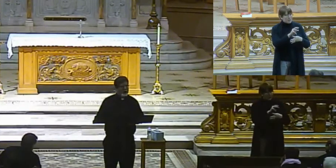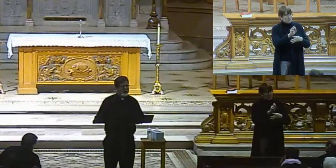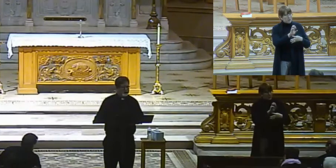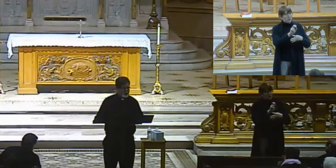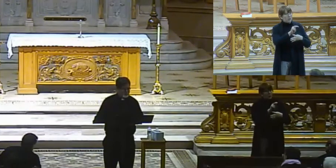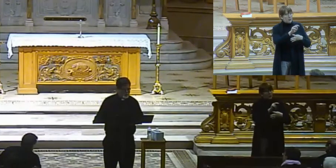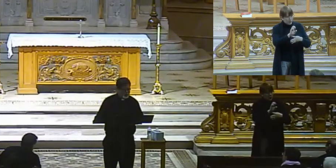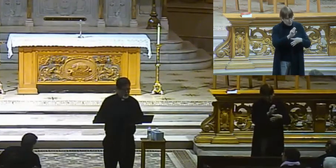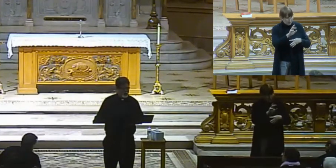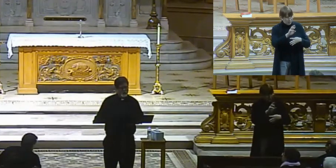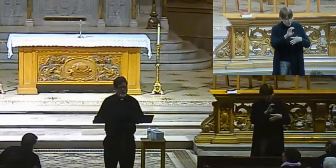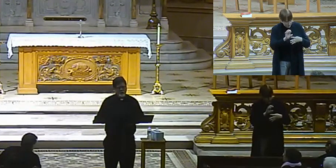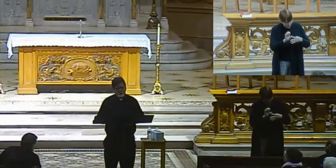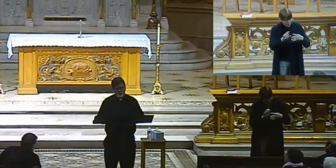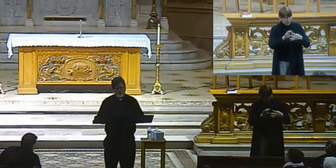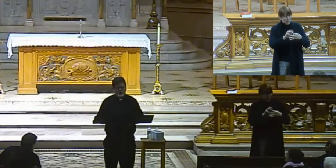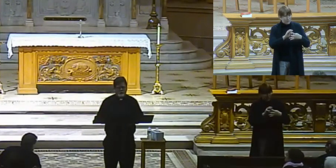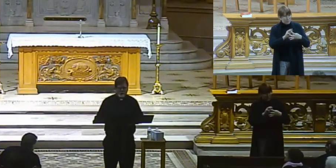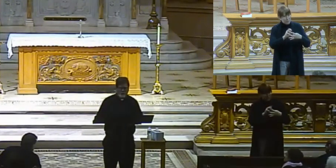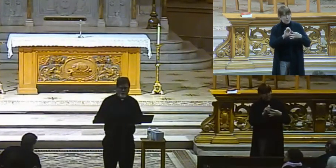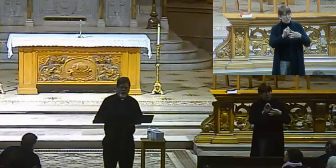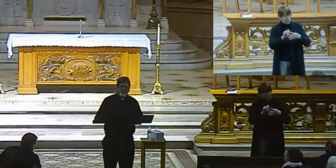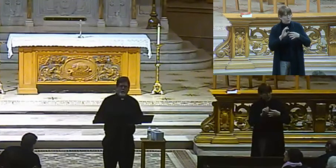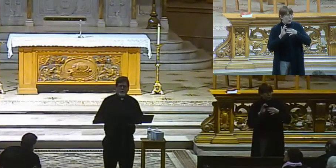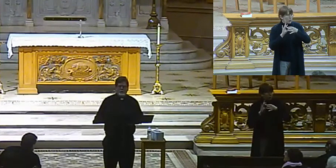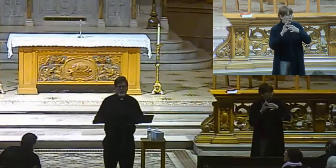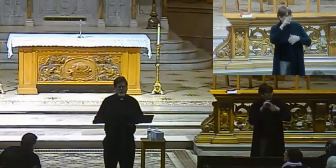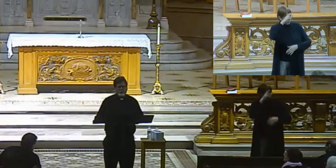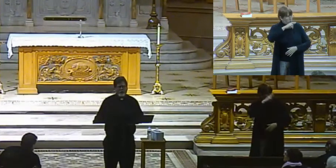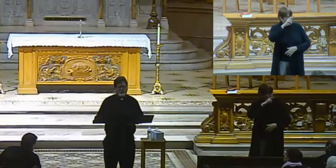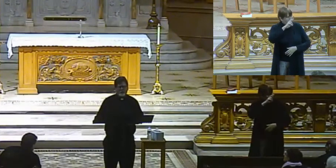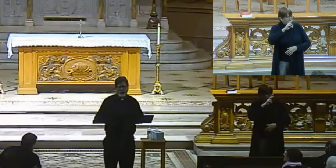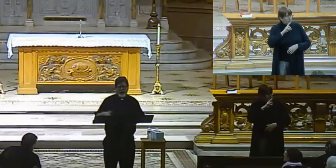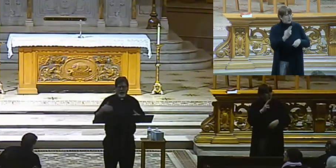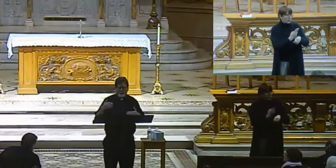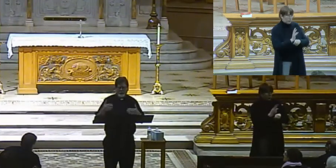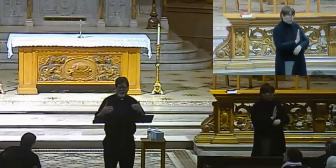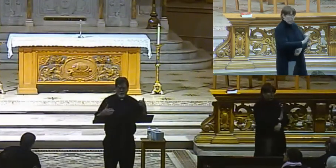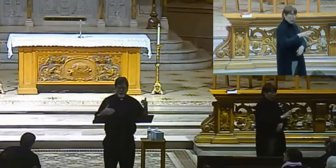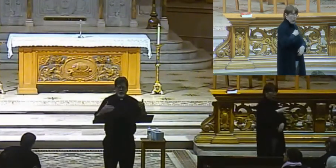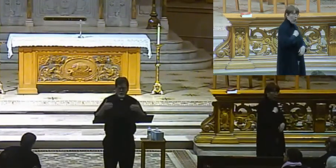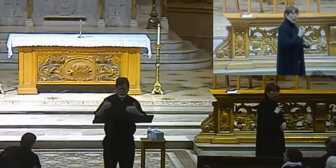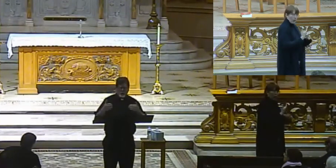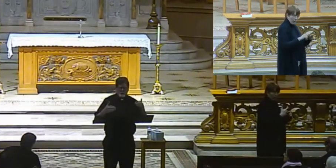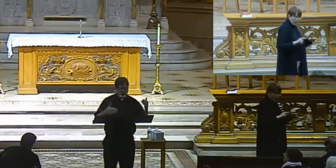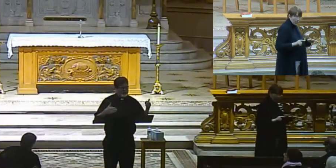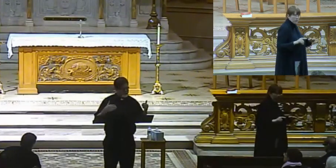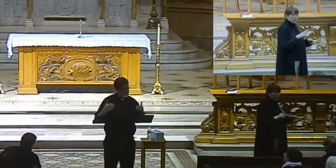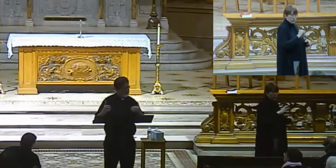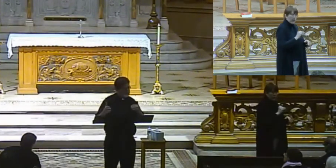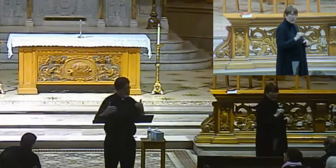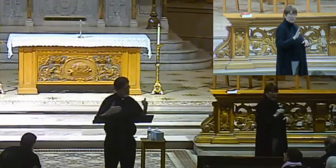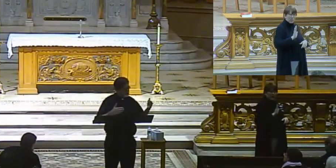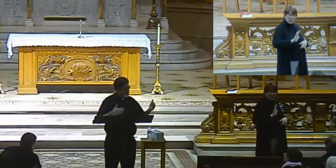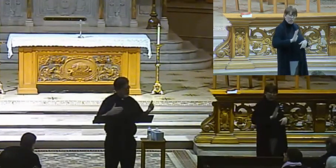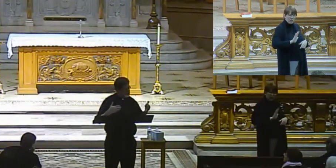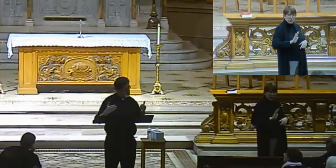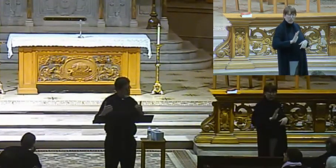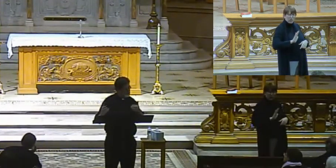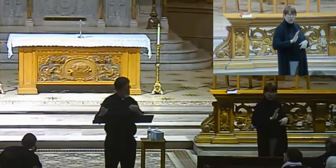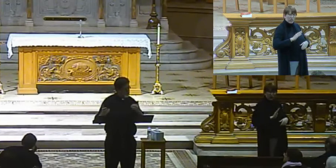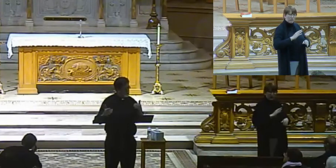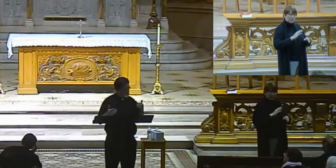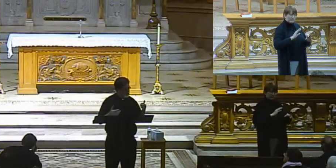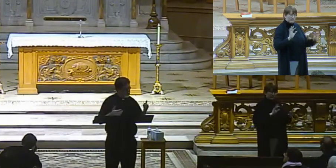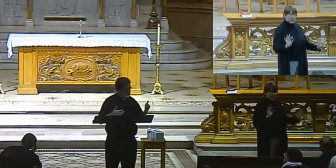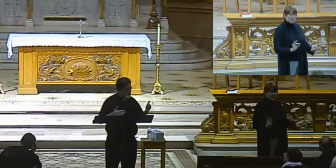rite, et cetera, et cetera, which are in union with Rome, but they use their own languages and their liturgy is somewhat different than the way in which